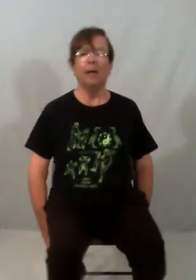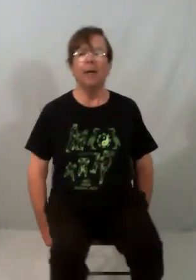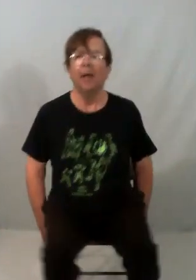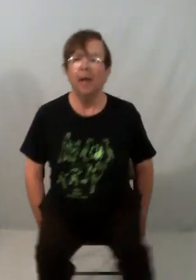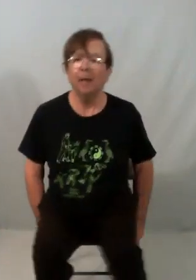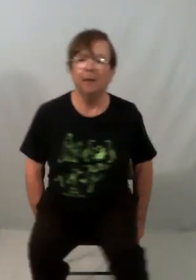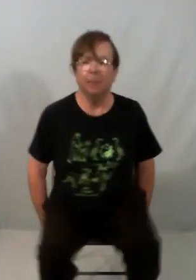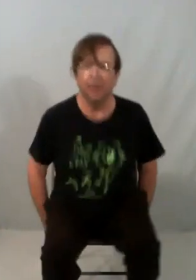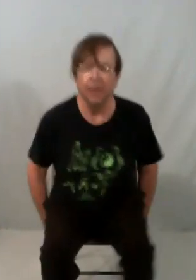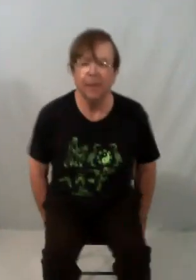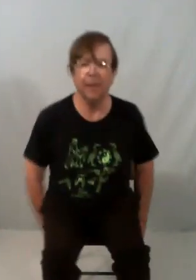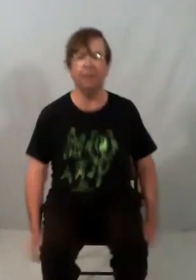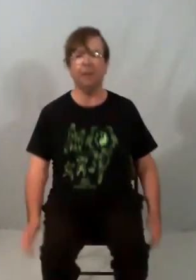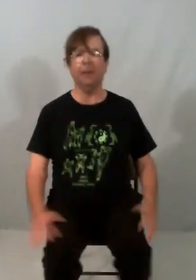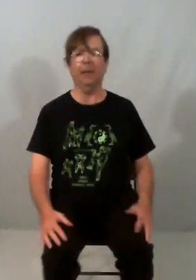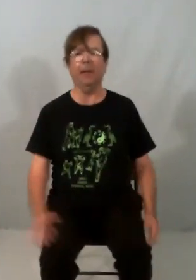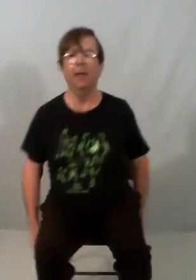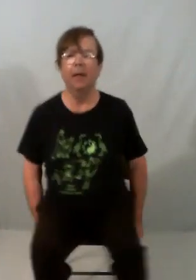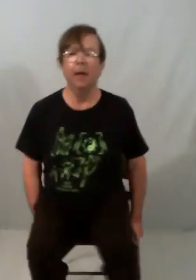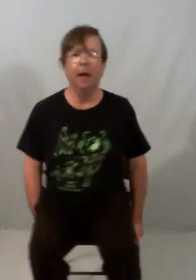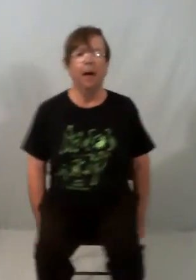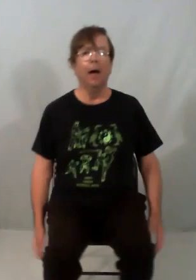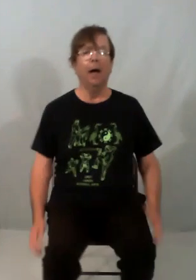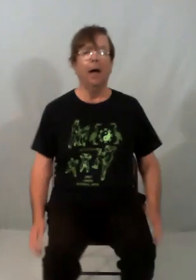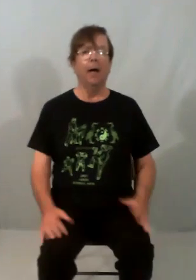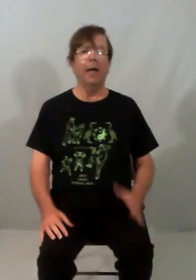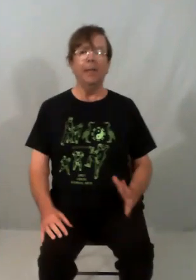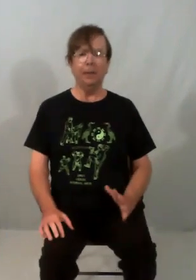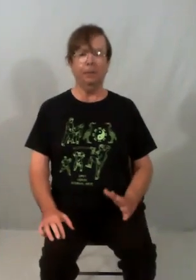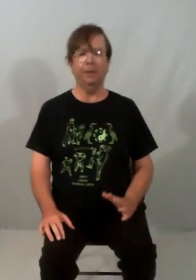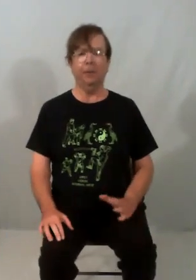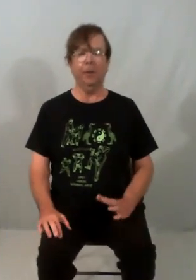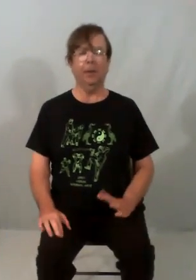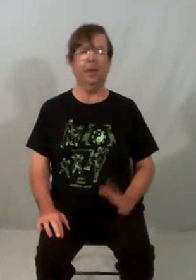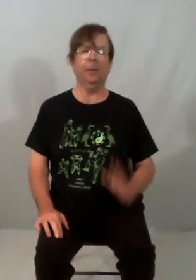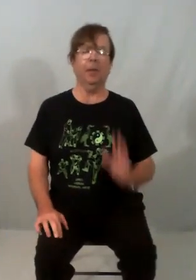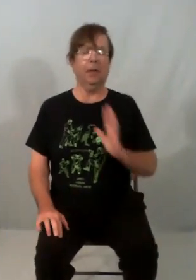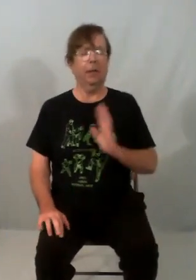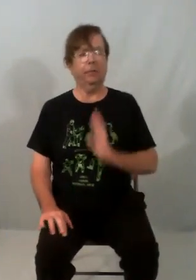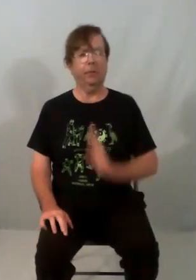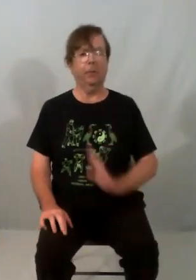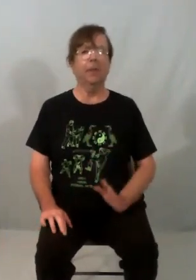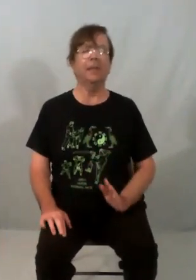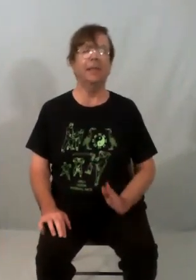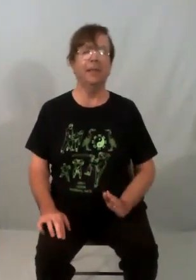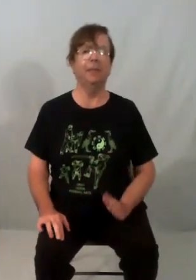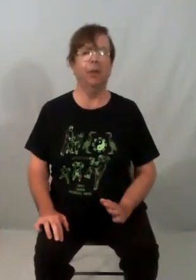Hello everybody, thank you for looking in. In this little film I'm going to go through the seated version